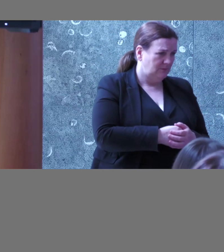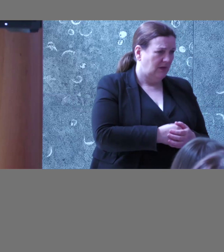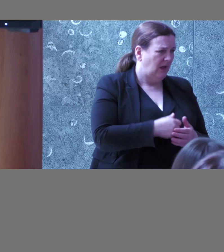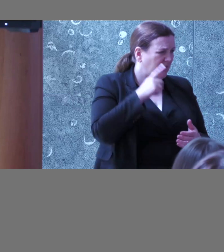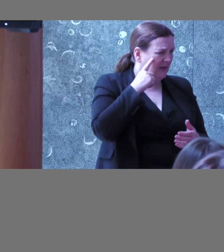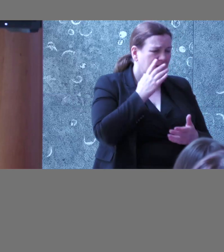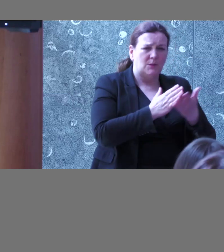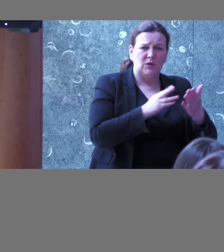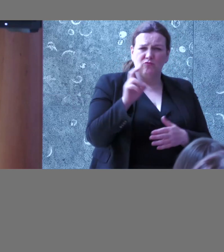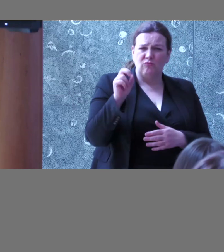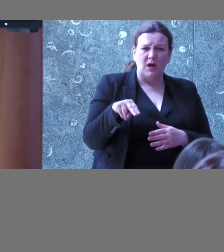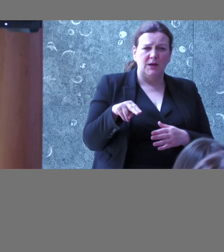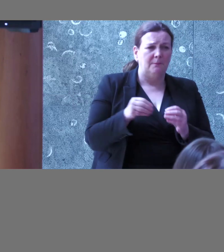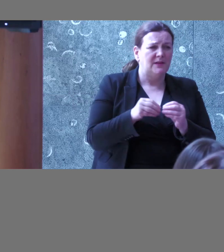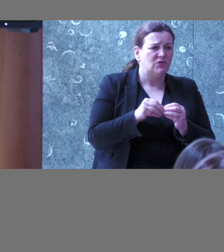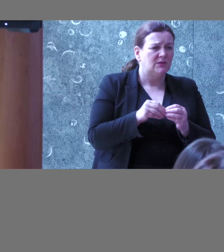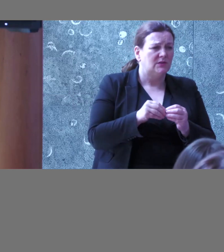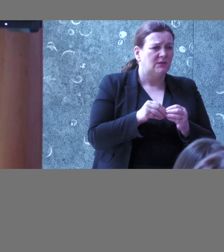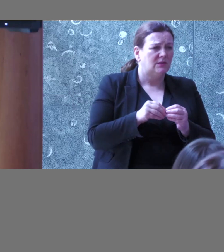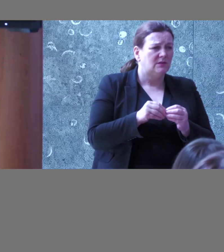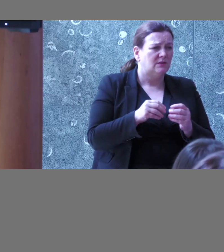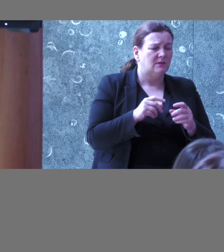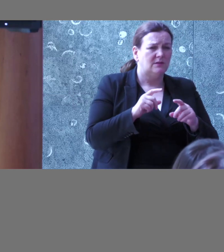mentioned IAP earlier so we have qualified